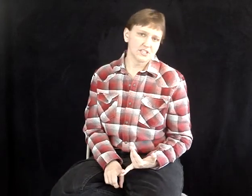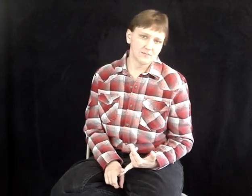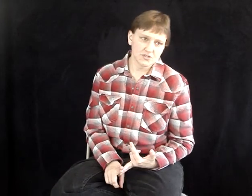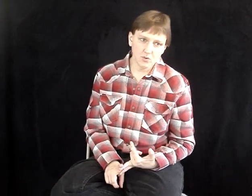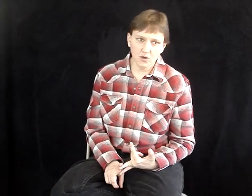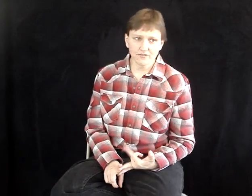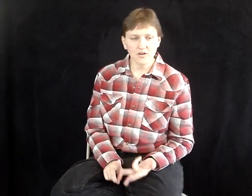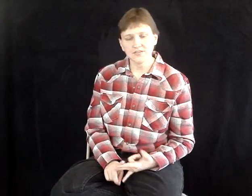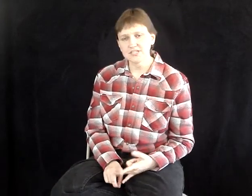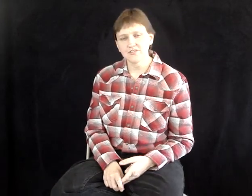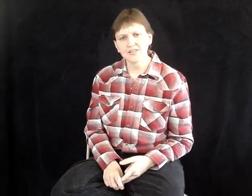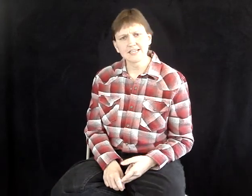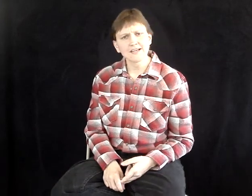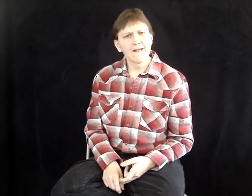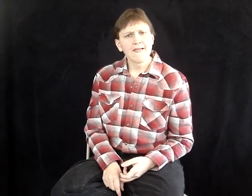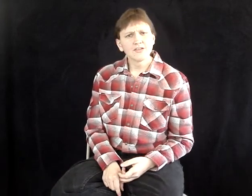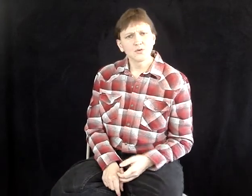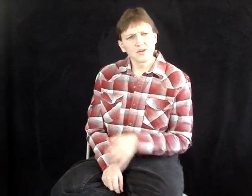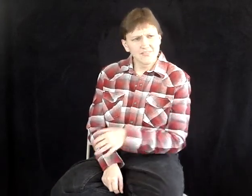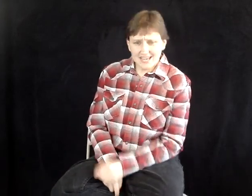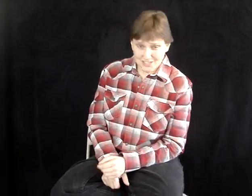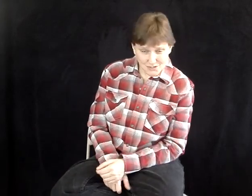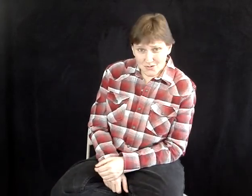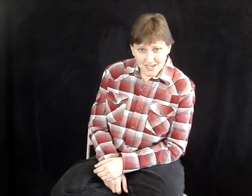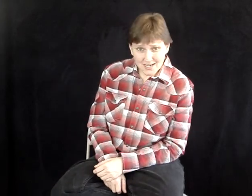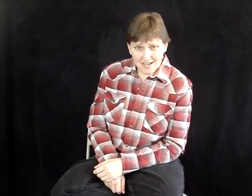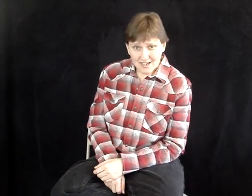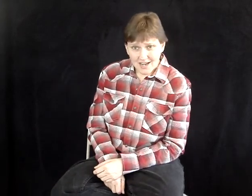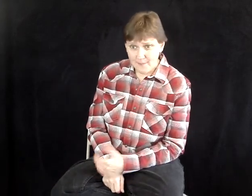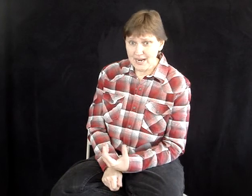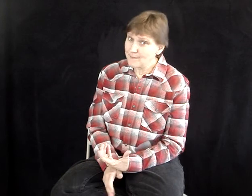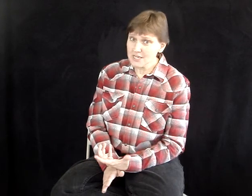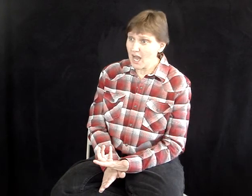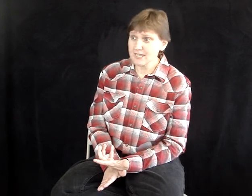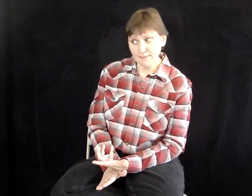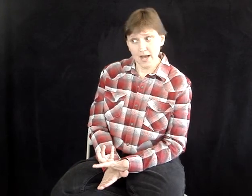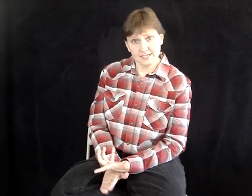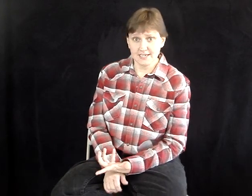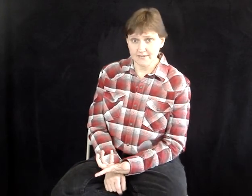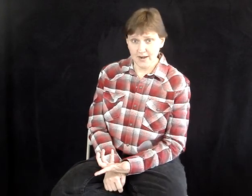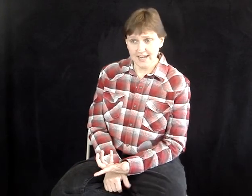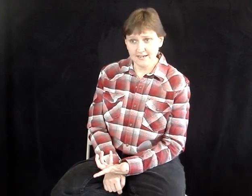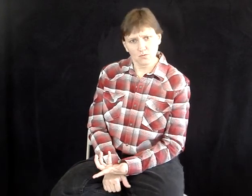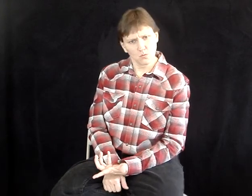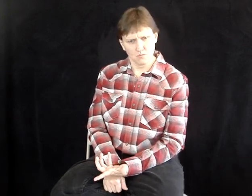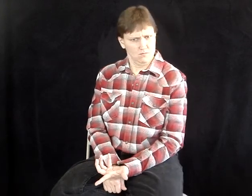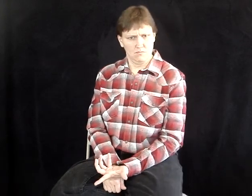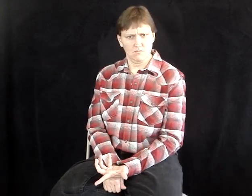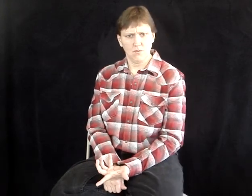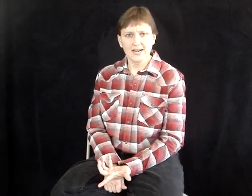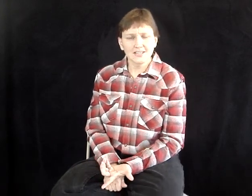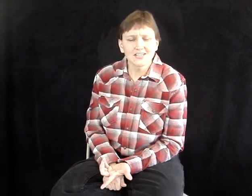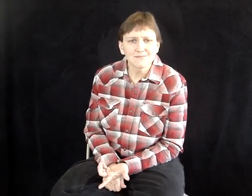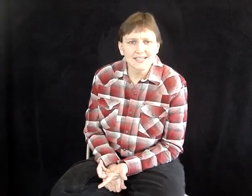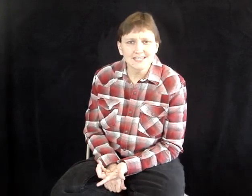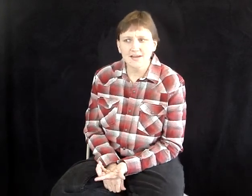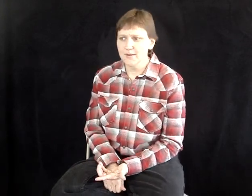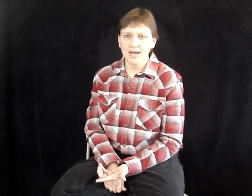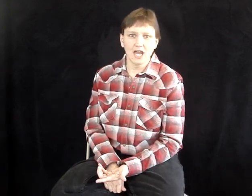Club Resort, for all these different things. So, what did they do? I mean, I'm talking positive, right? Why not look at me and say, oh my gosh,